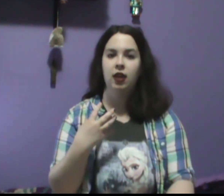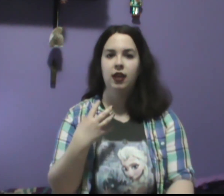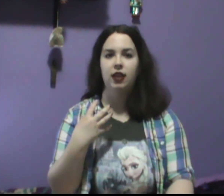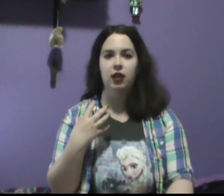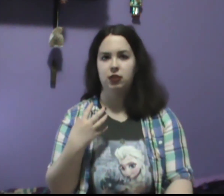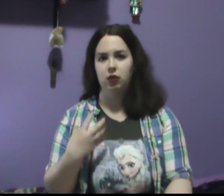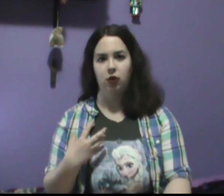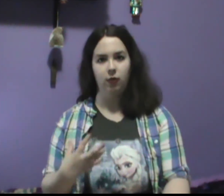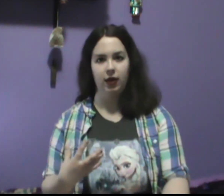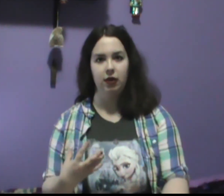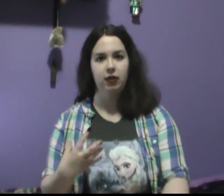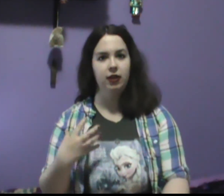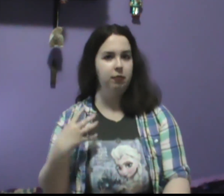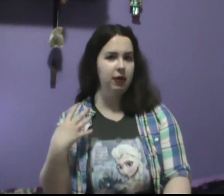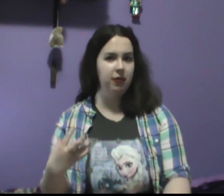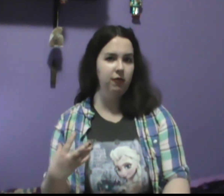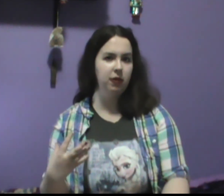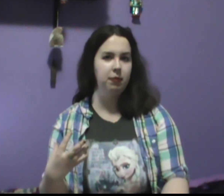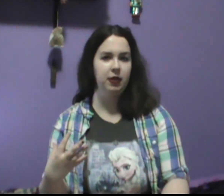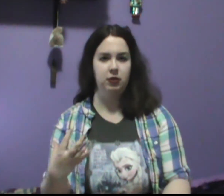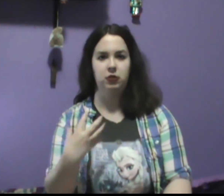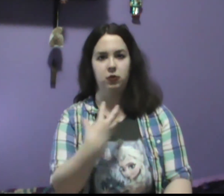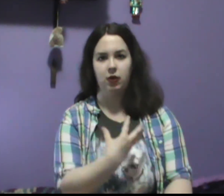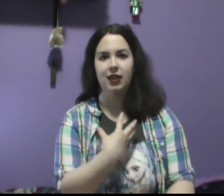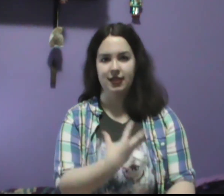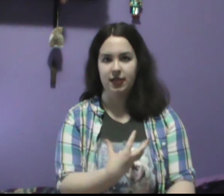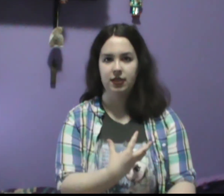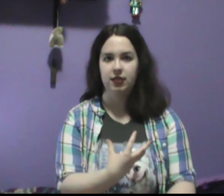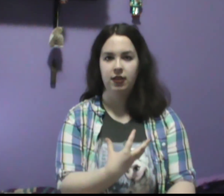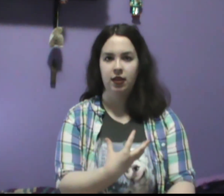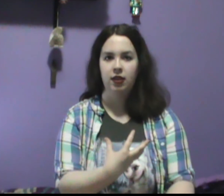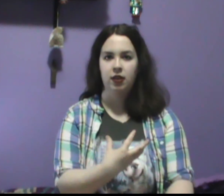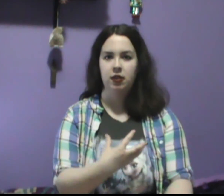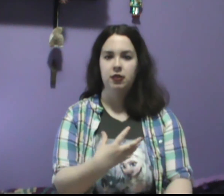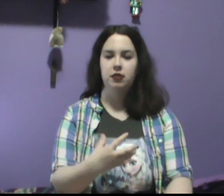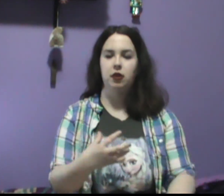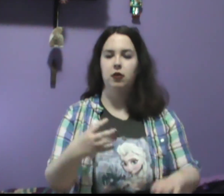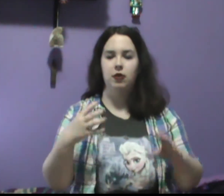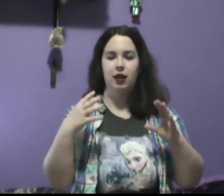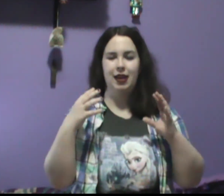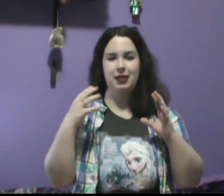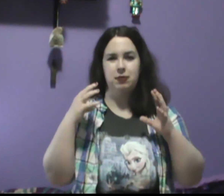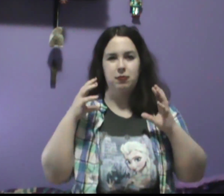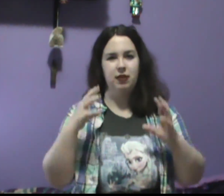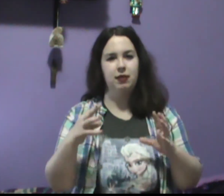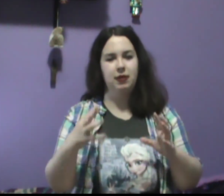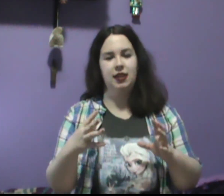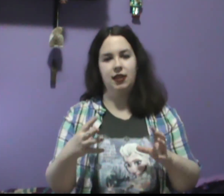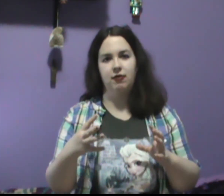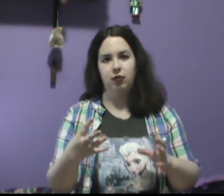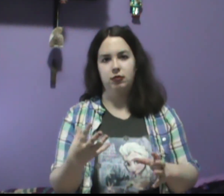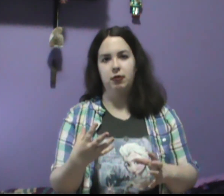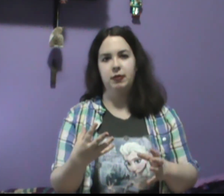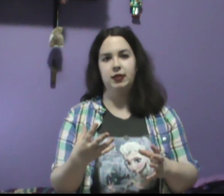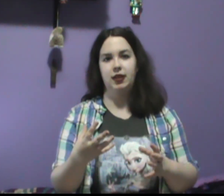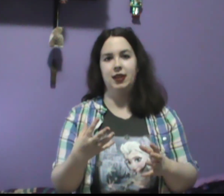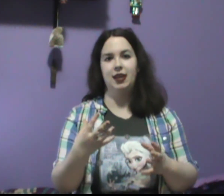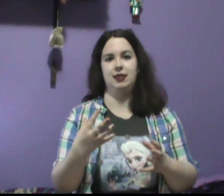yes your career might be over but your story isn't. So I just really really love those moments and yes